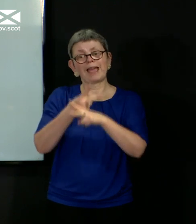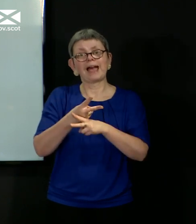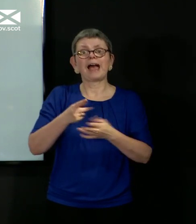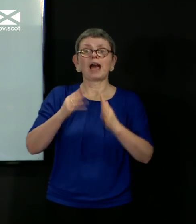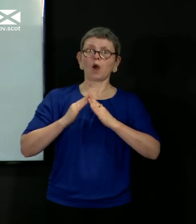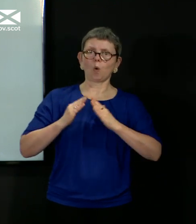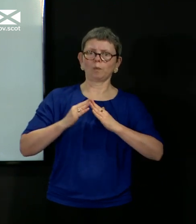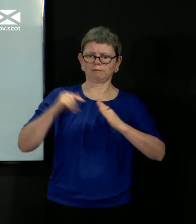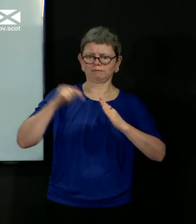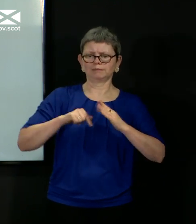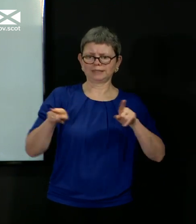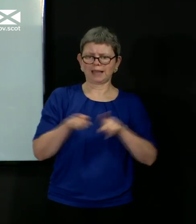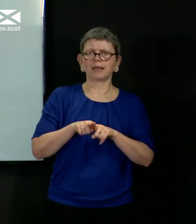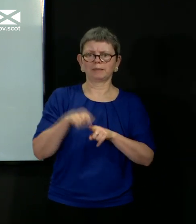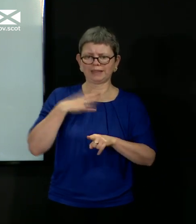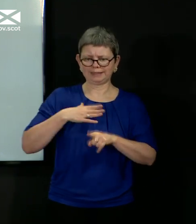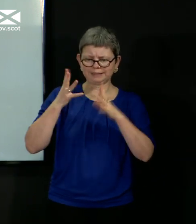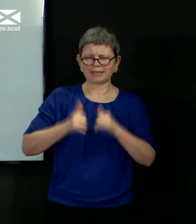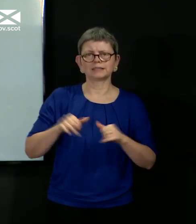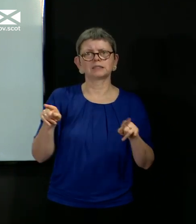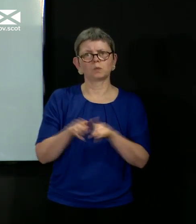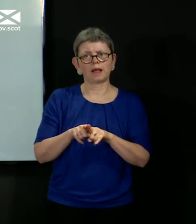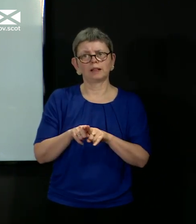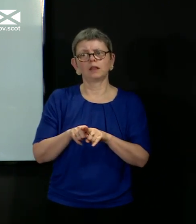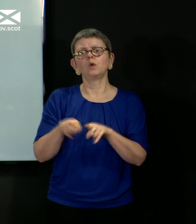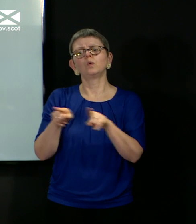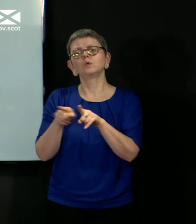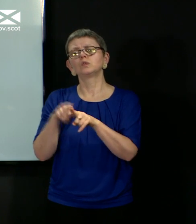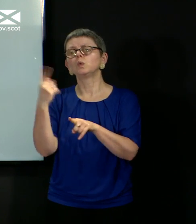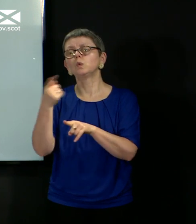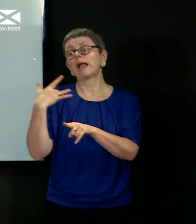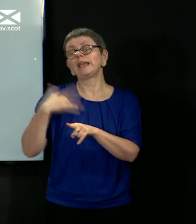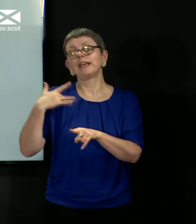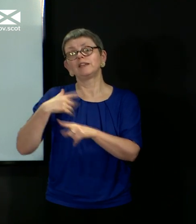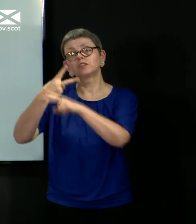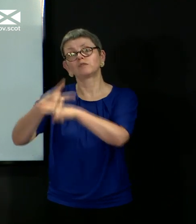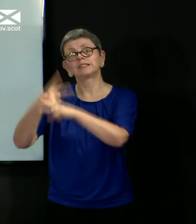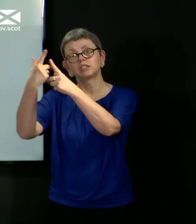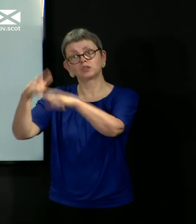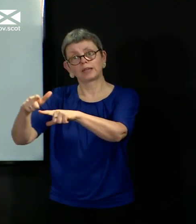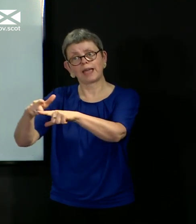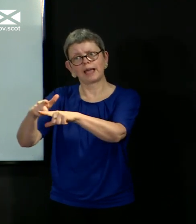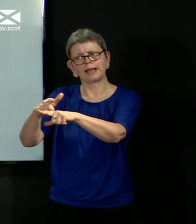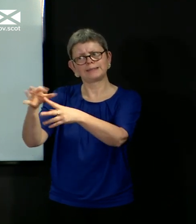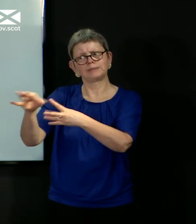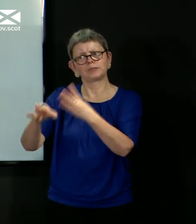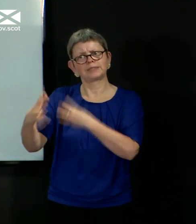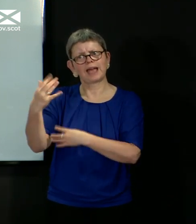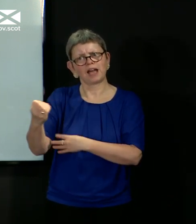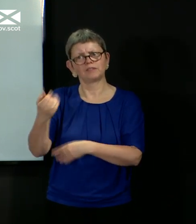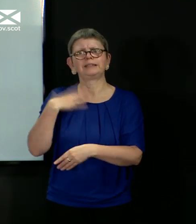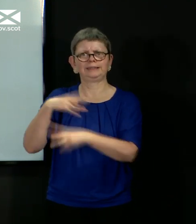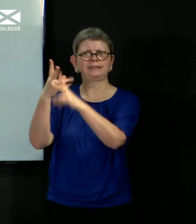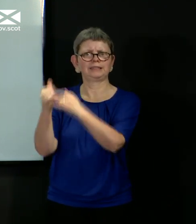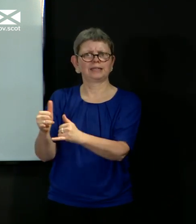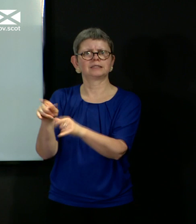an increase in the testing of residents in care homes who are symptomatic. That will primarily be done